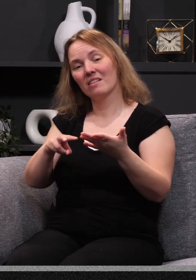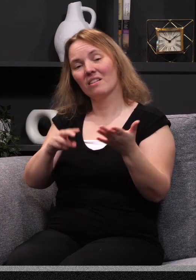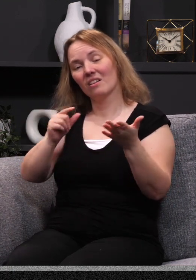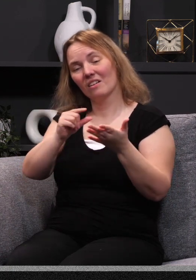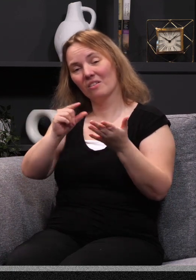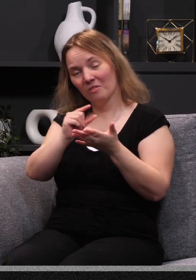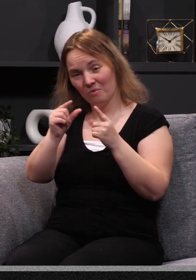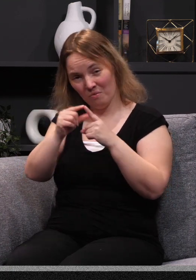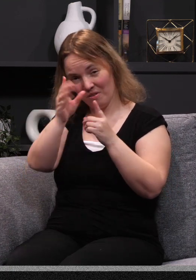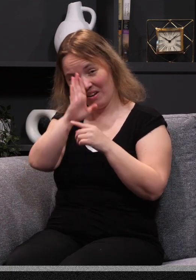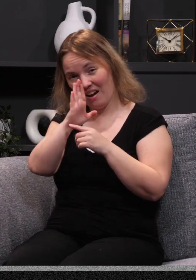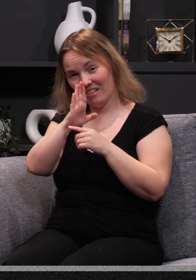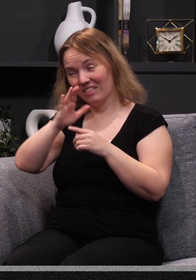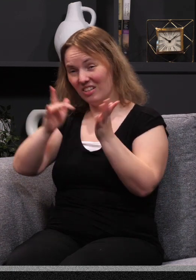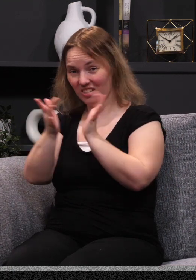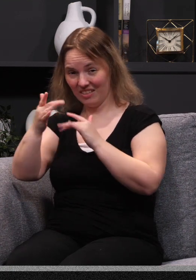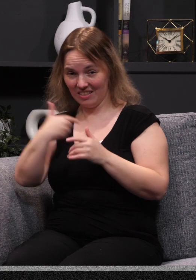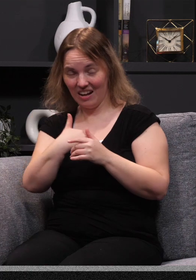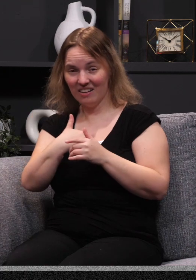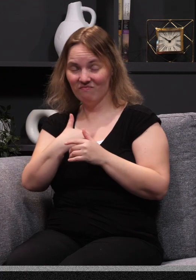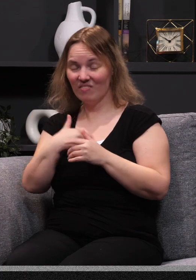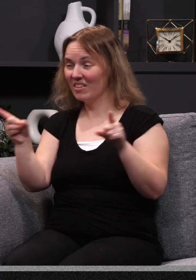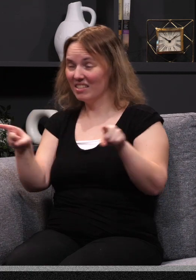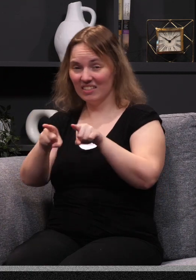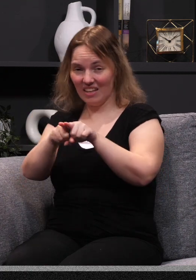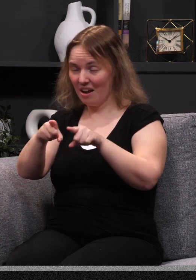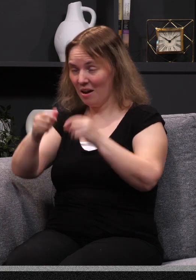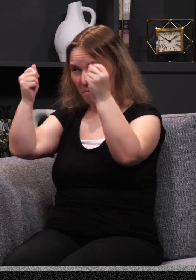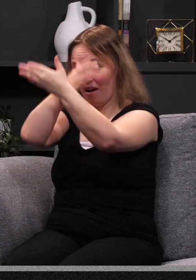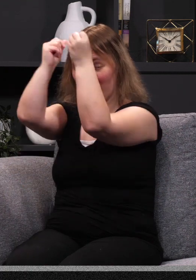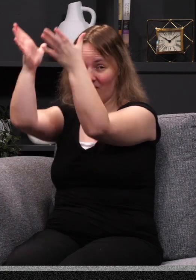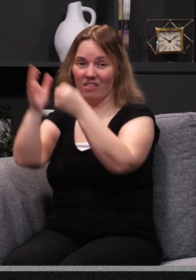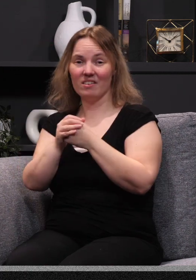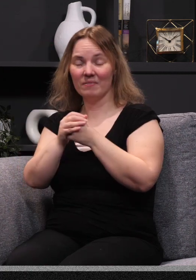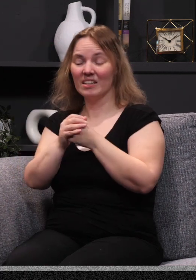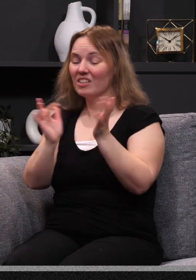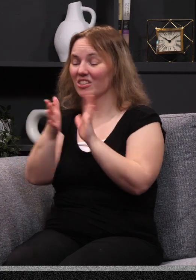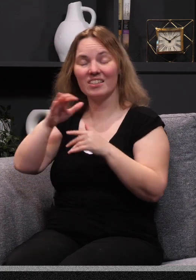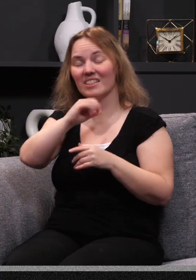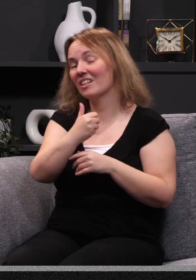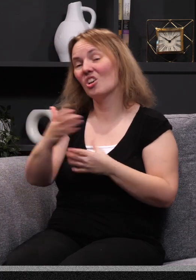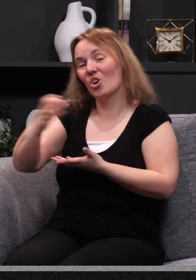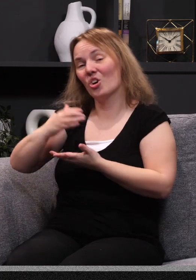have the same Heavenly Father. And understand that just as Jesus did not earn his Father's love,